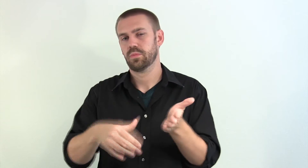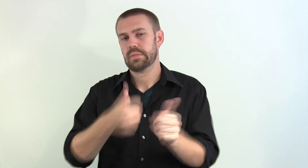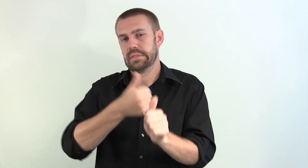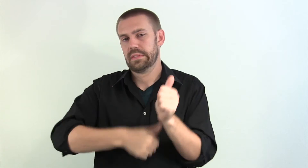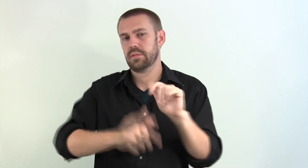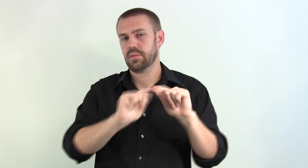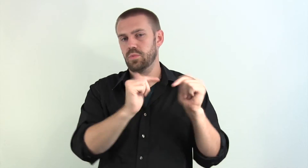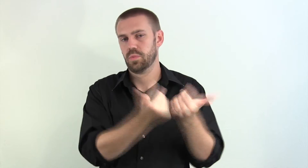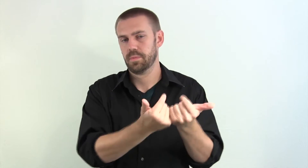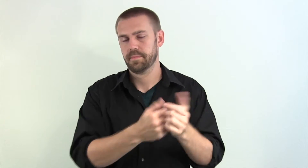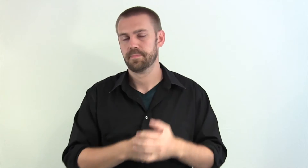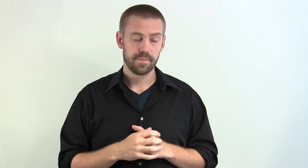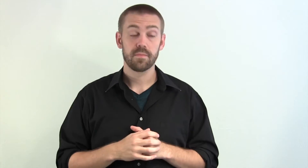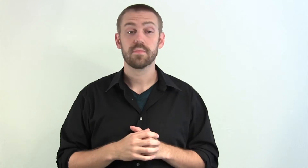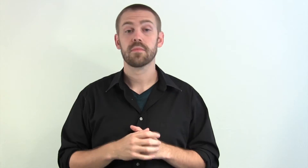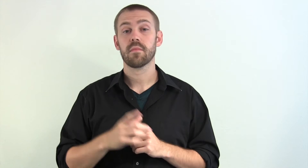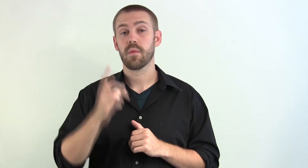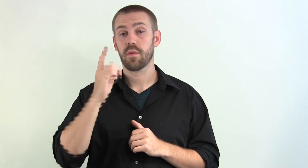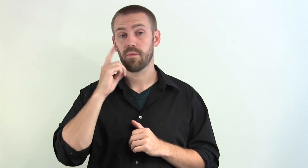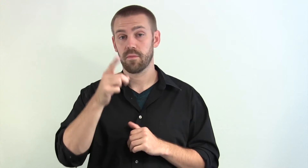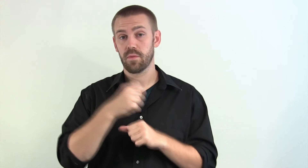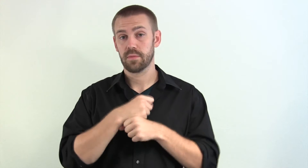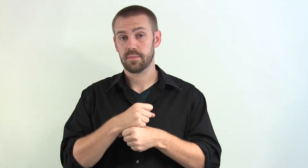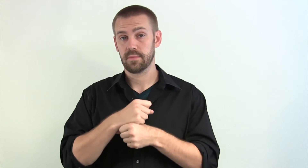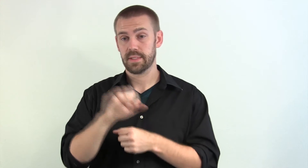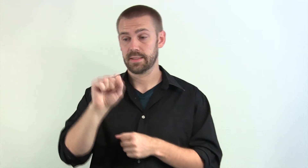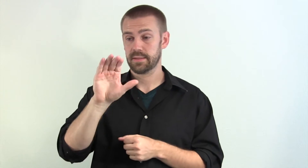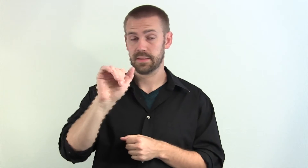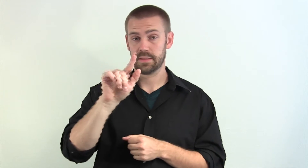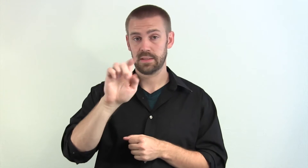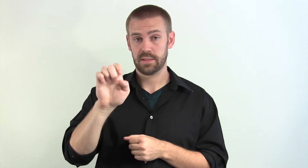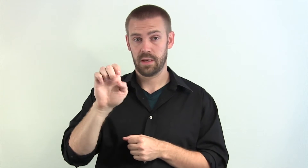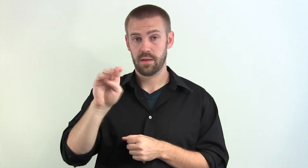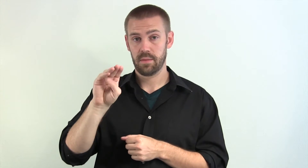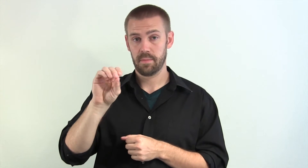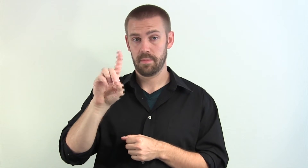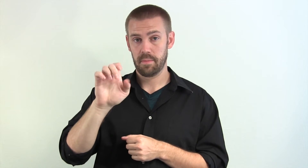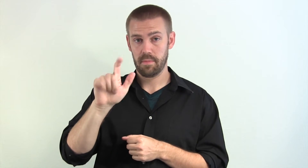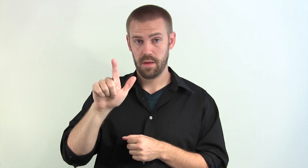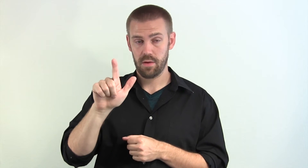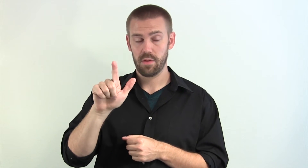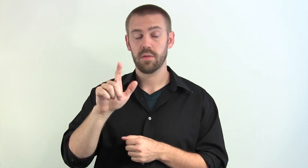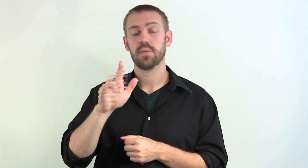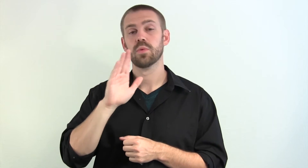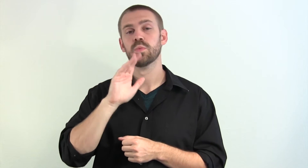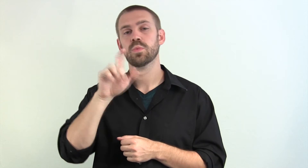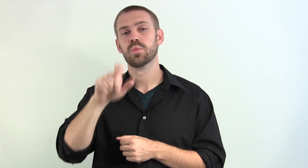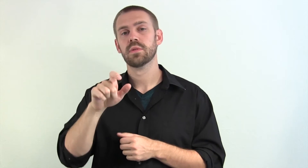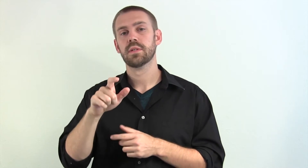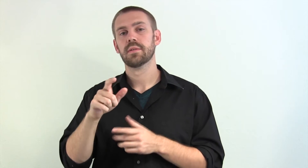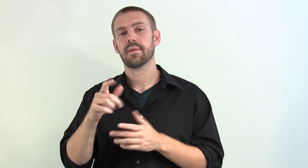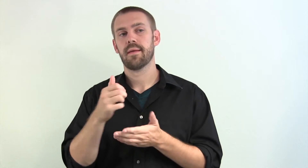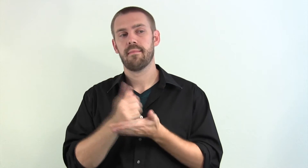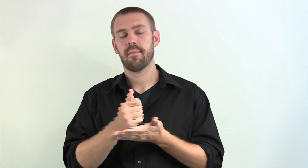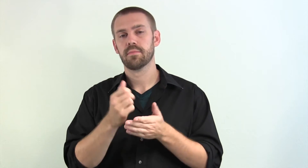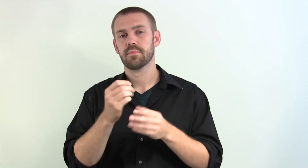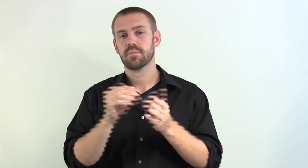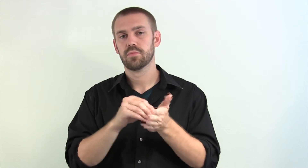to do it into groups, I suggest two or three students per group. For creating the scale model of the planet, you're going to need to help the students